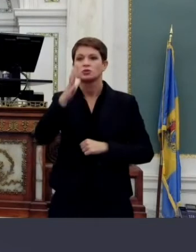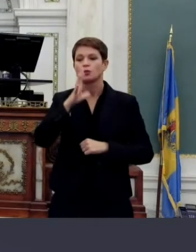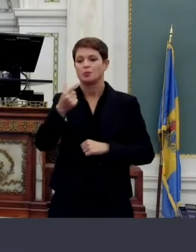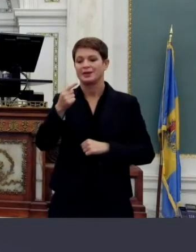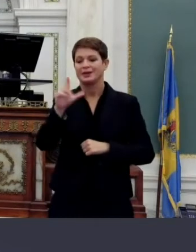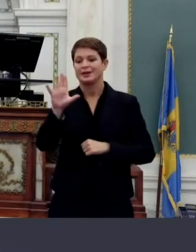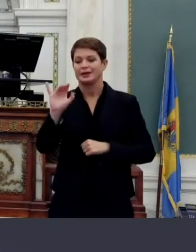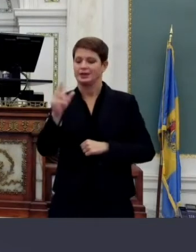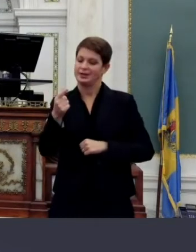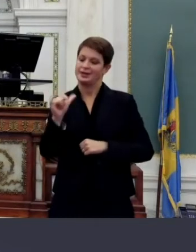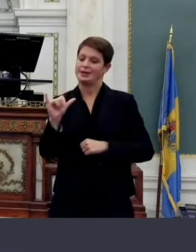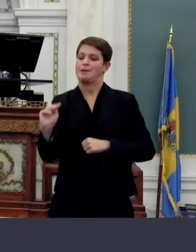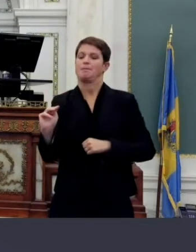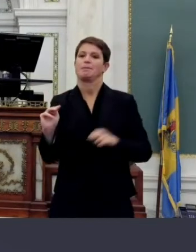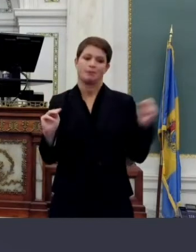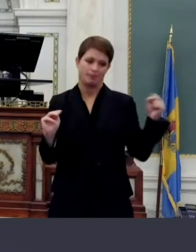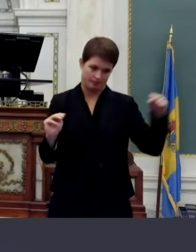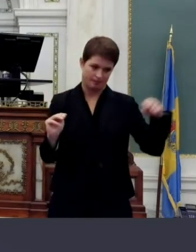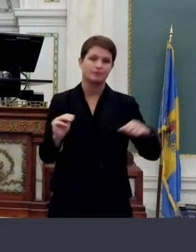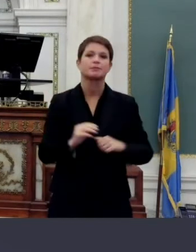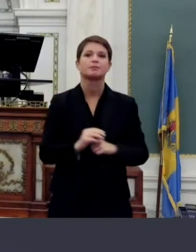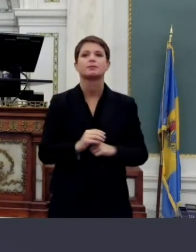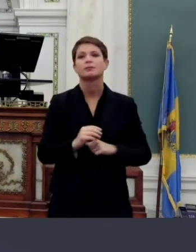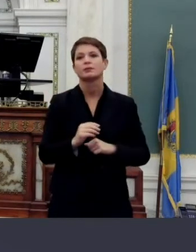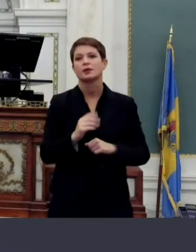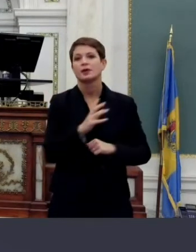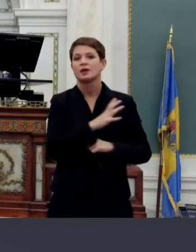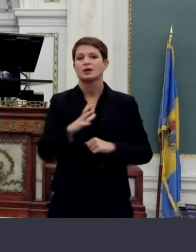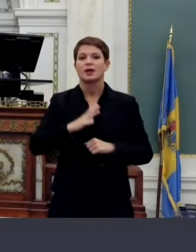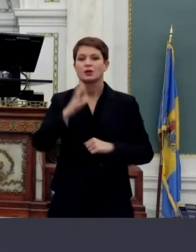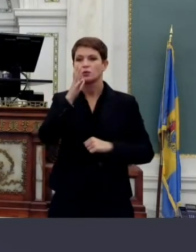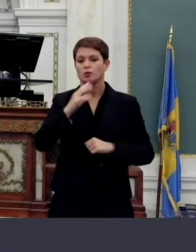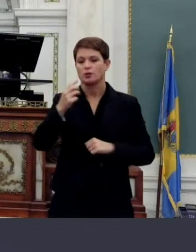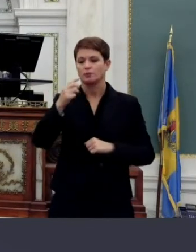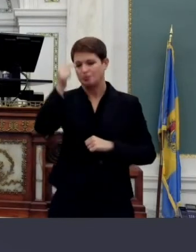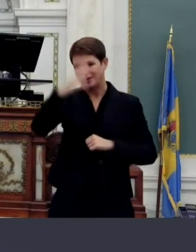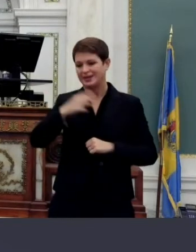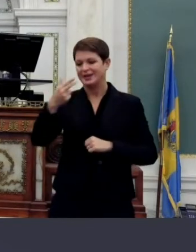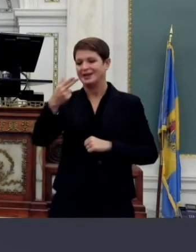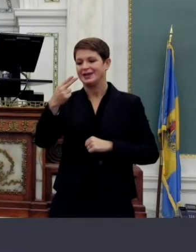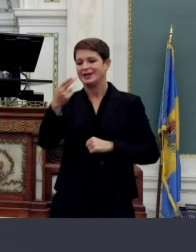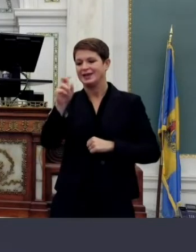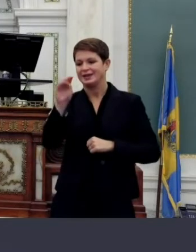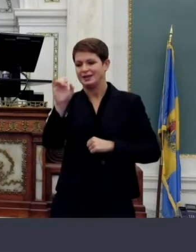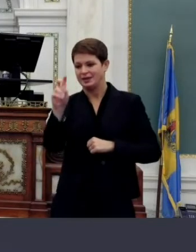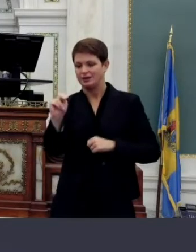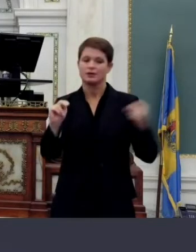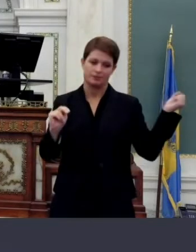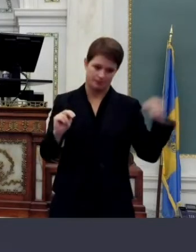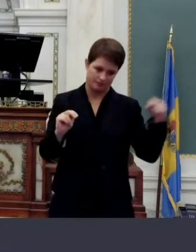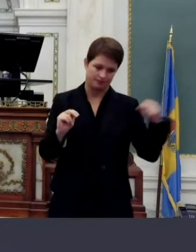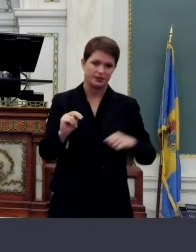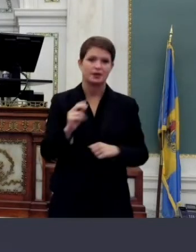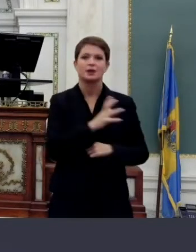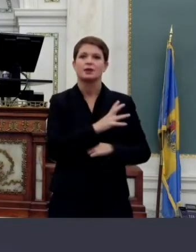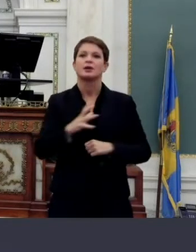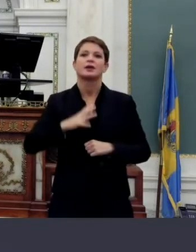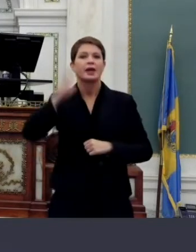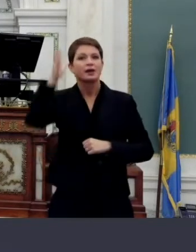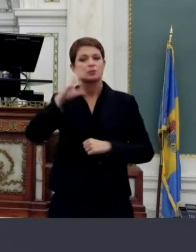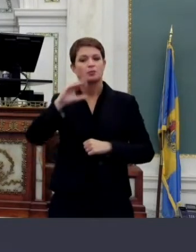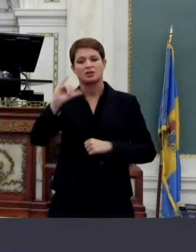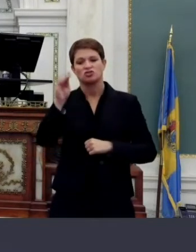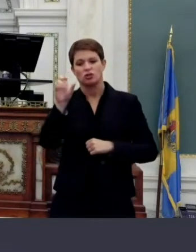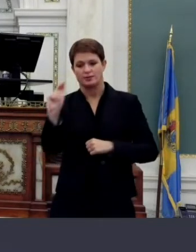aye councilman heenan aye councilman quilla johnson